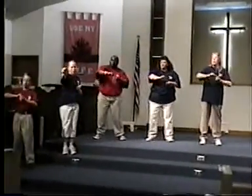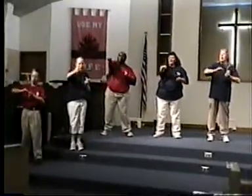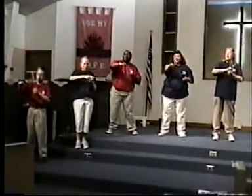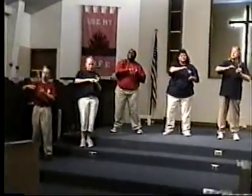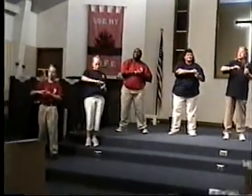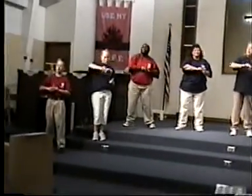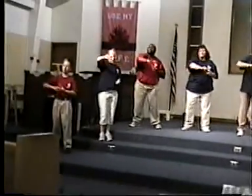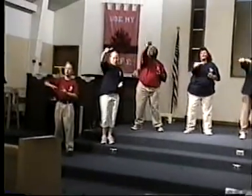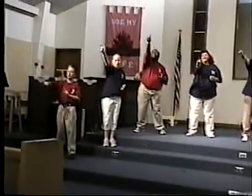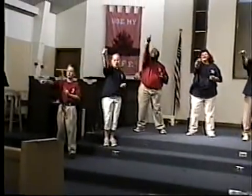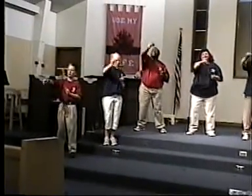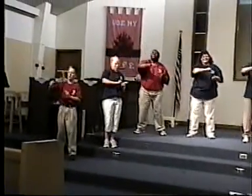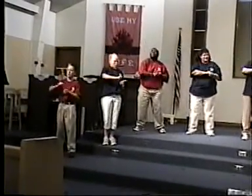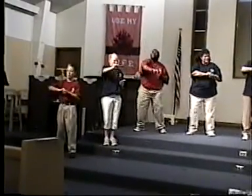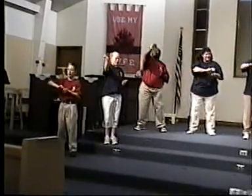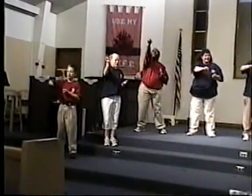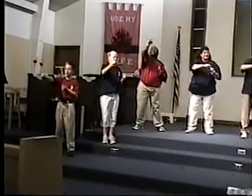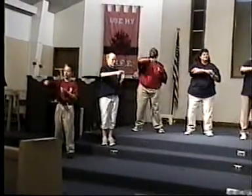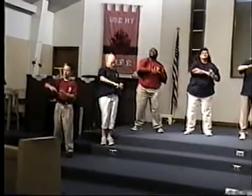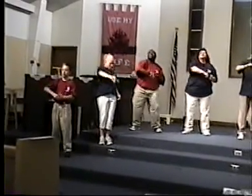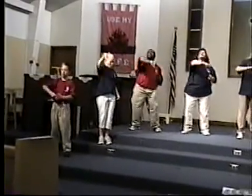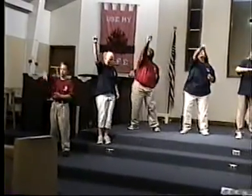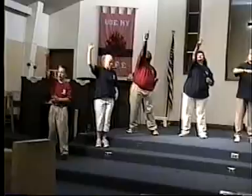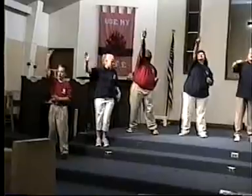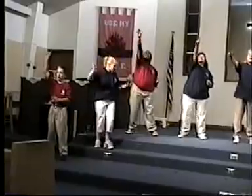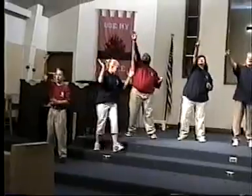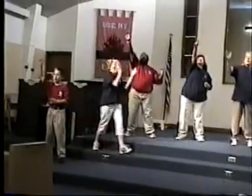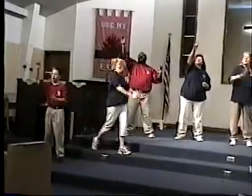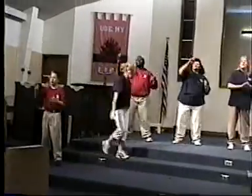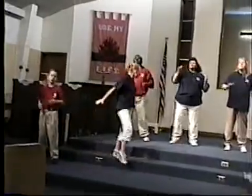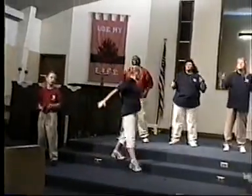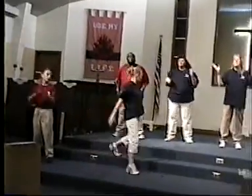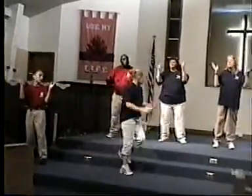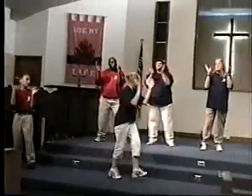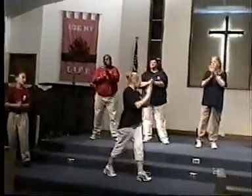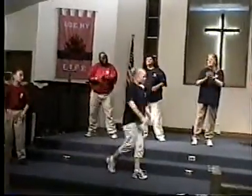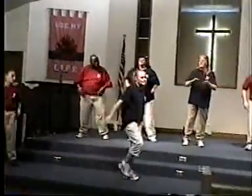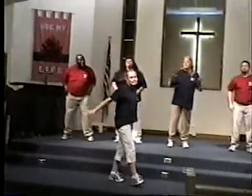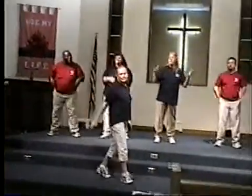washed away That washed away T